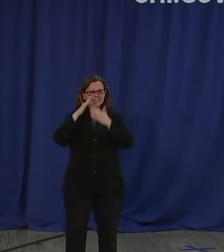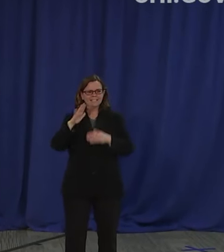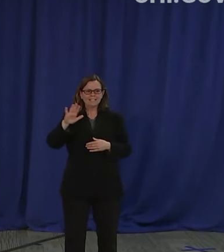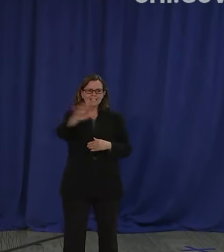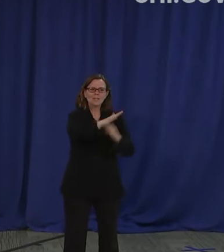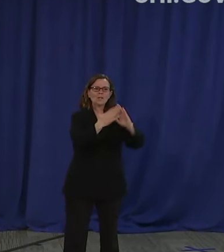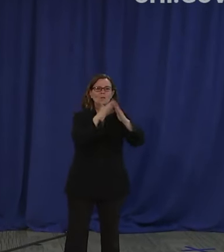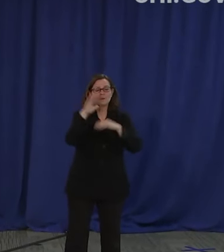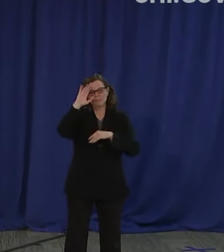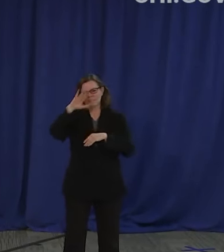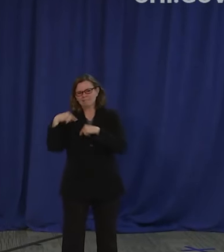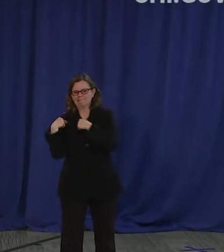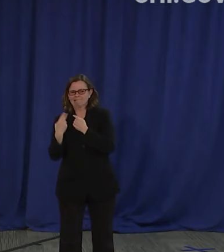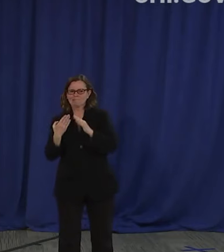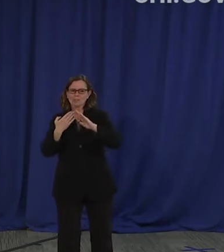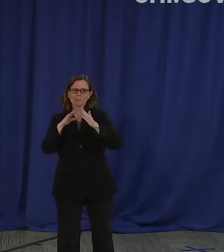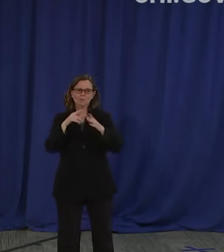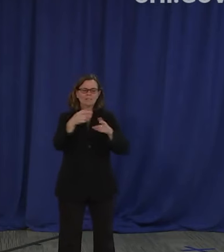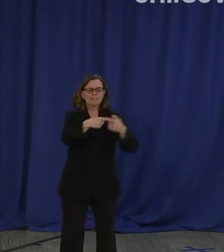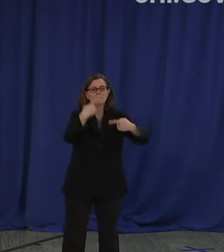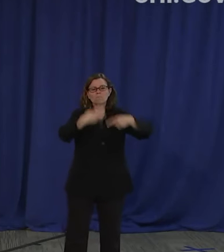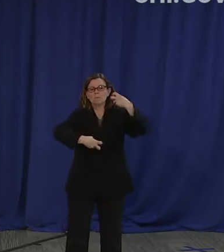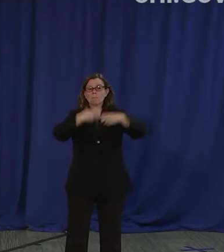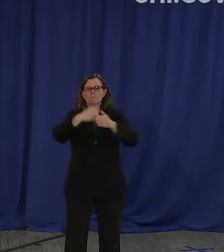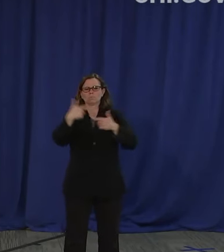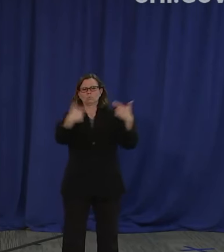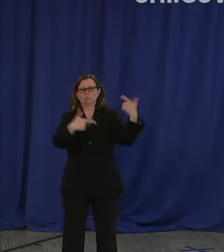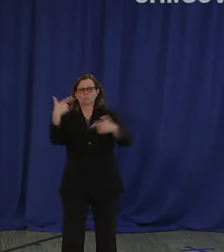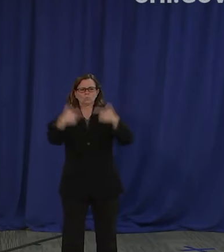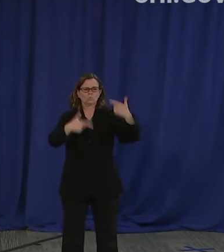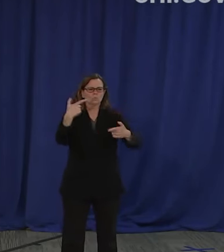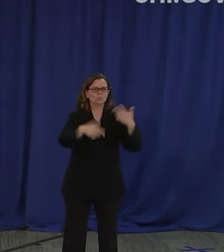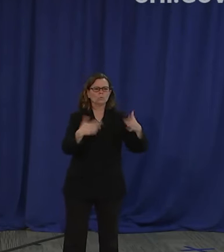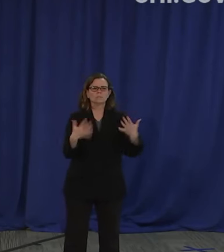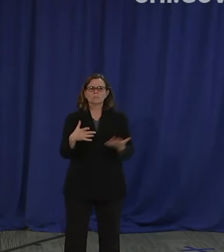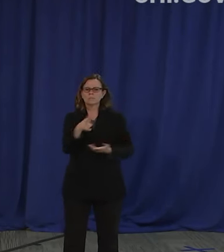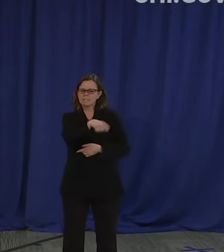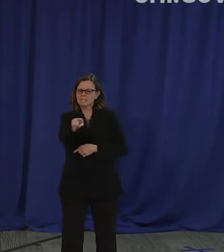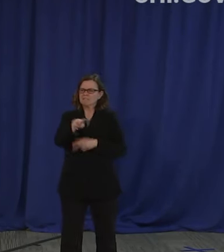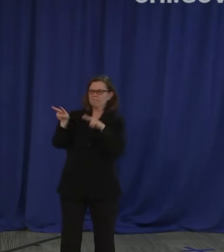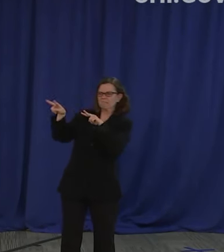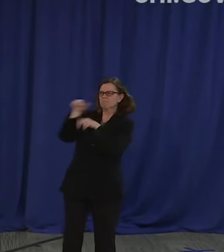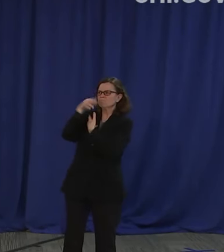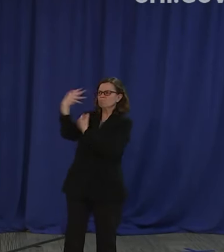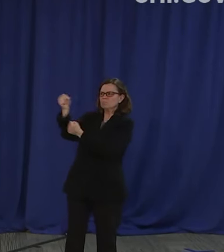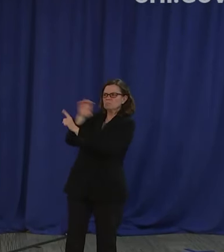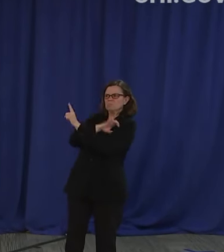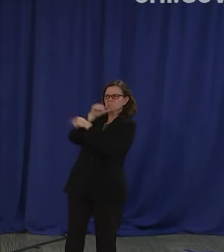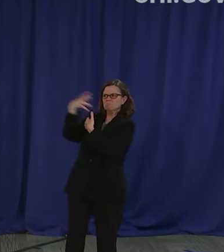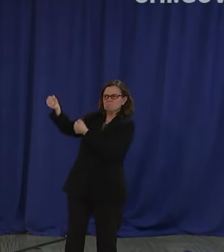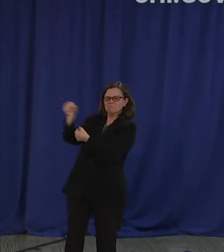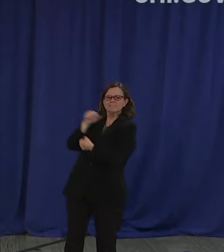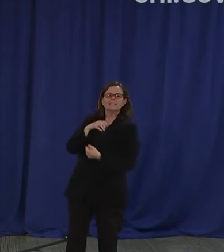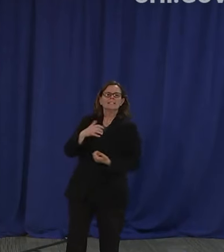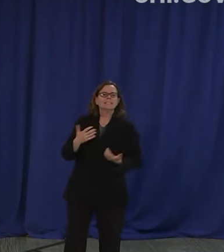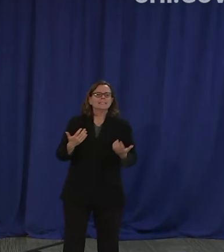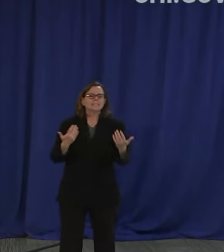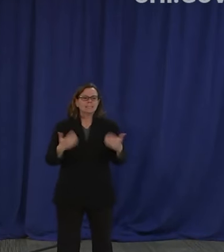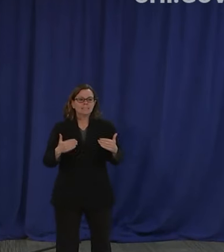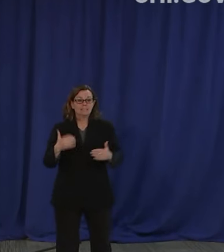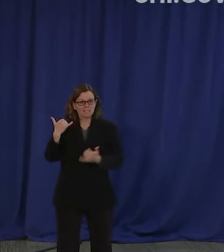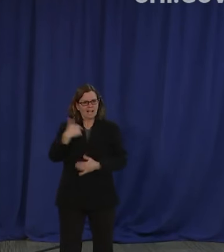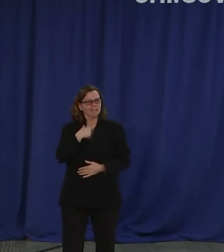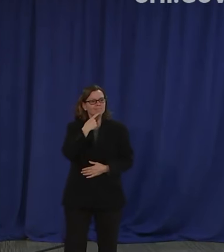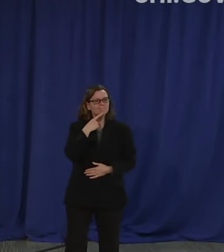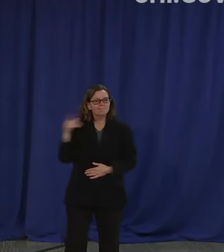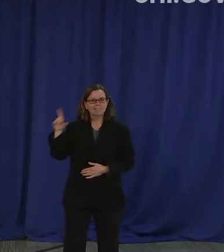violence and distrust of our police. As I've said before, in David Brown, we are not only getting a public servant of